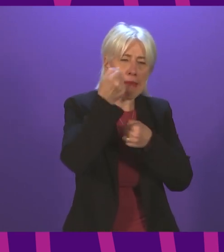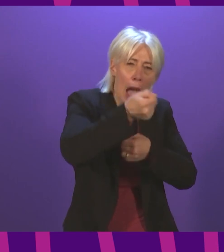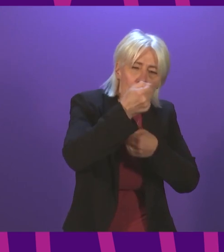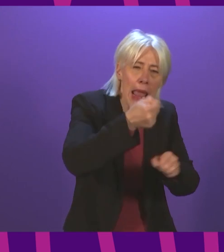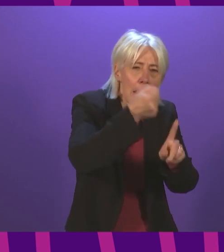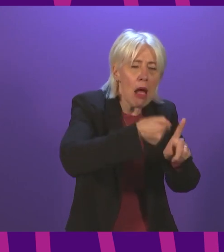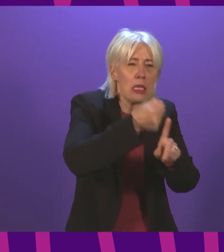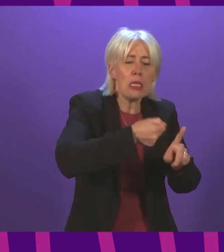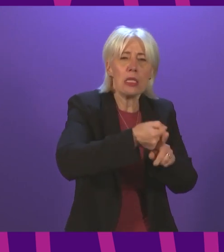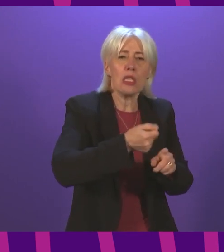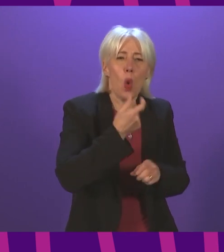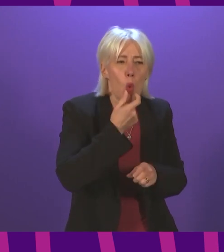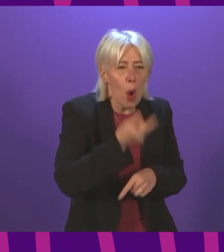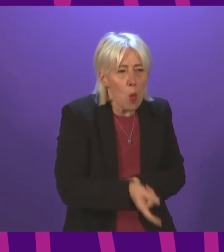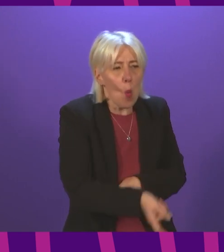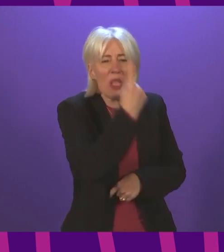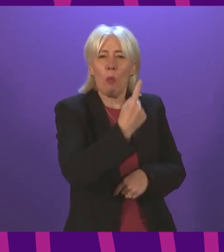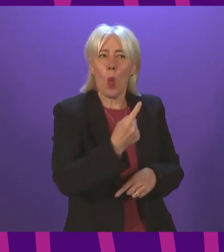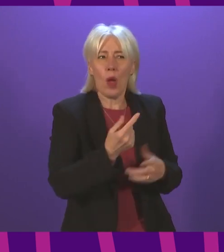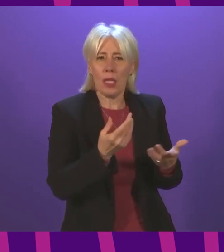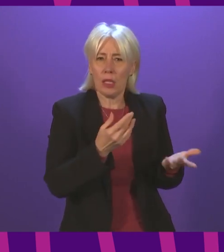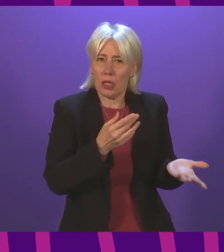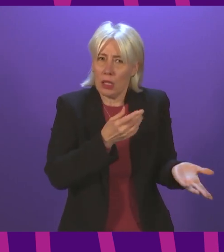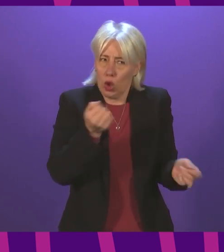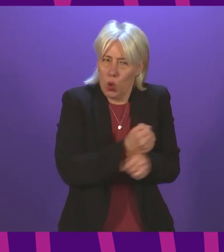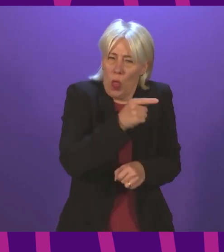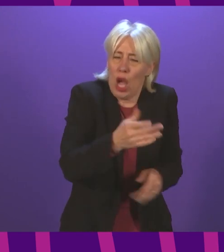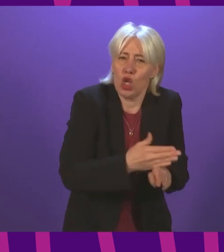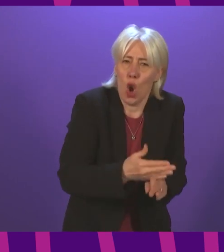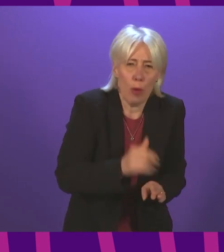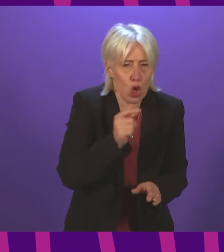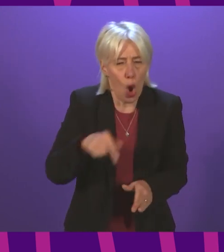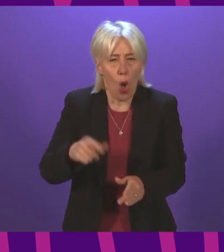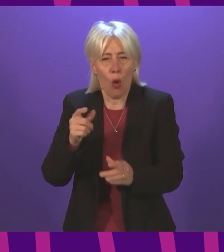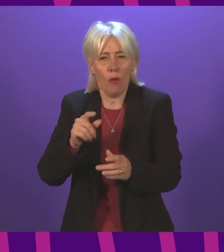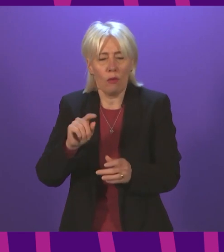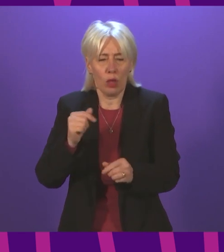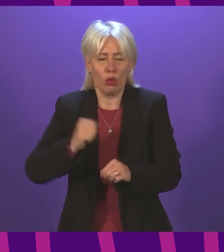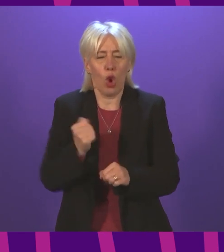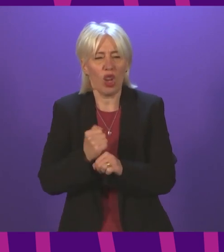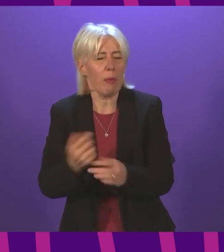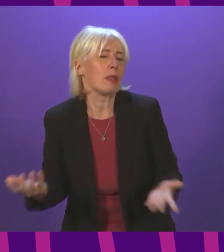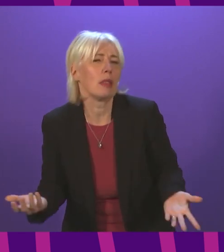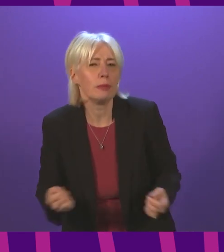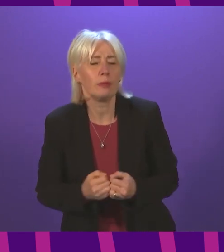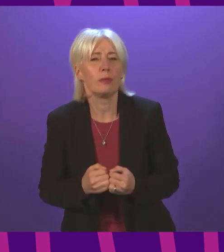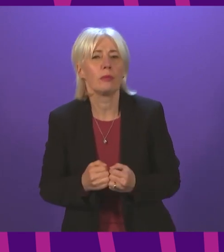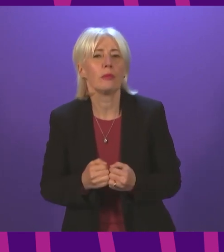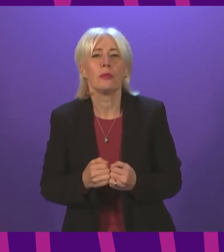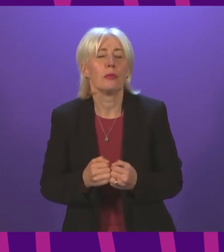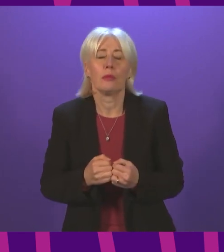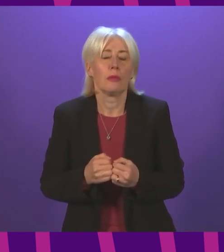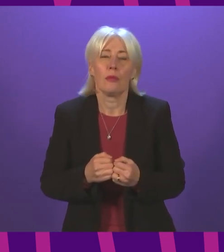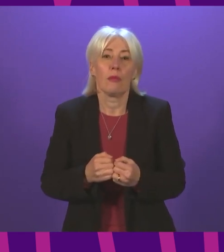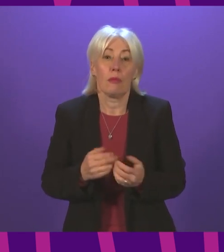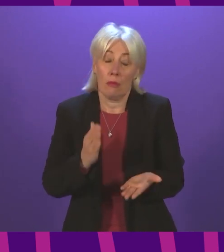to do the job of the Health Board and the job of the Scottish Government for them? First Minister. I simply don't think that I have the greatest